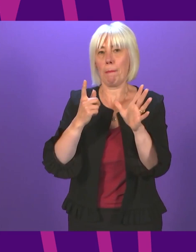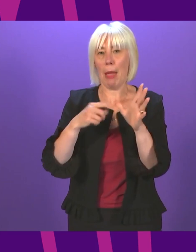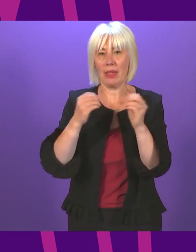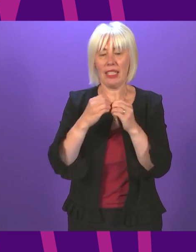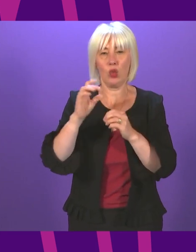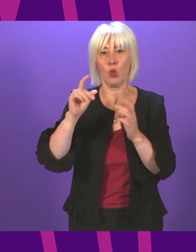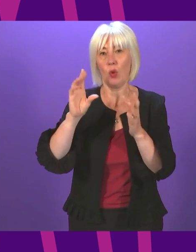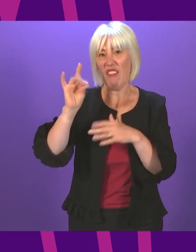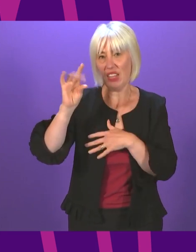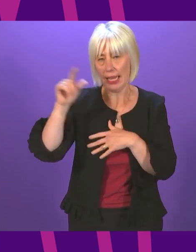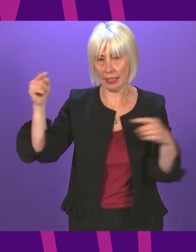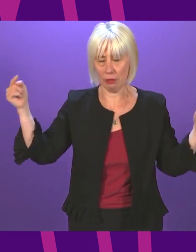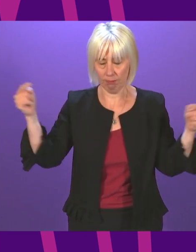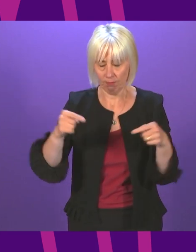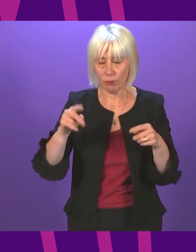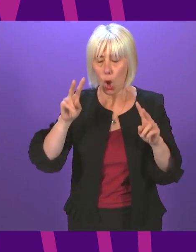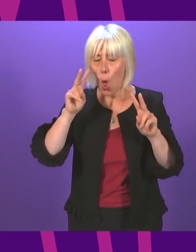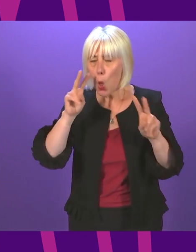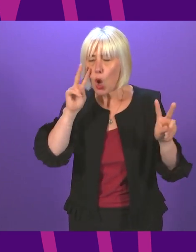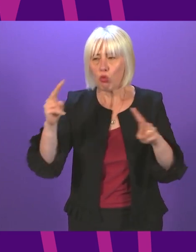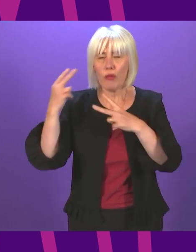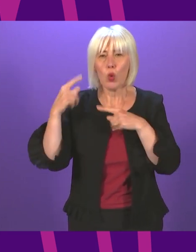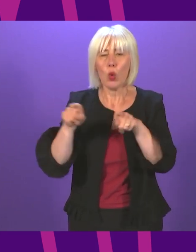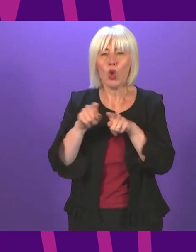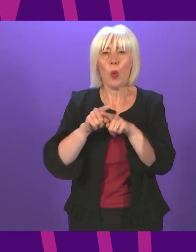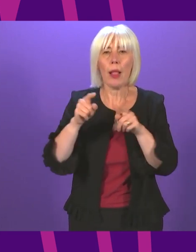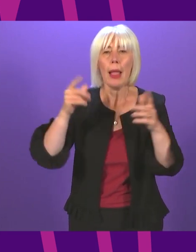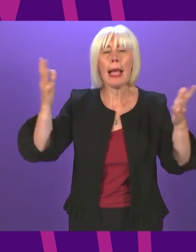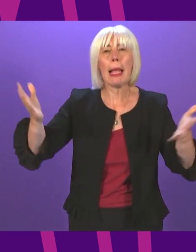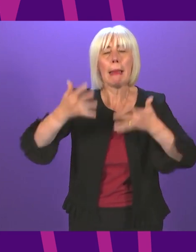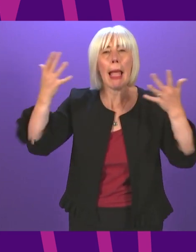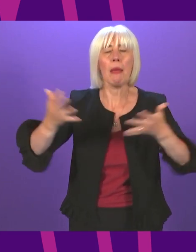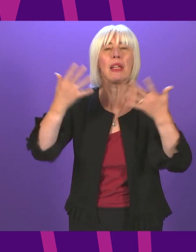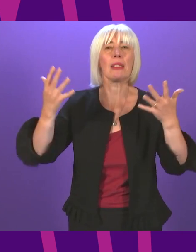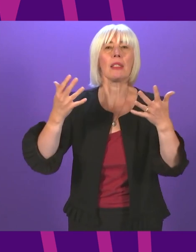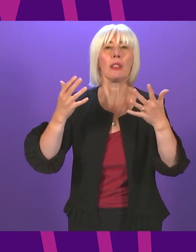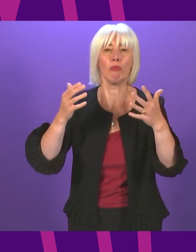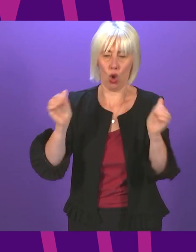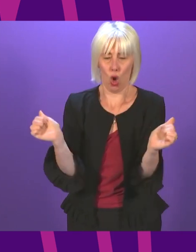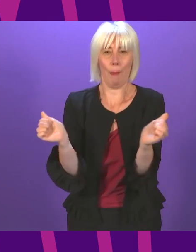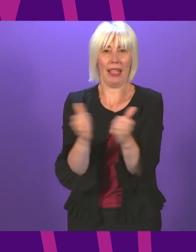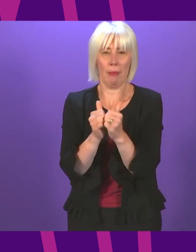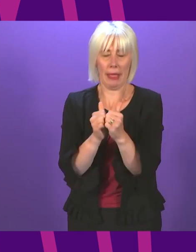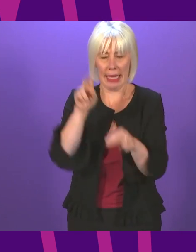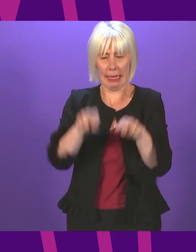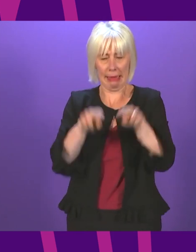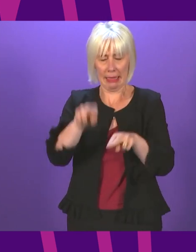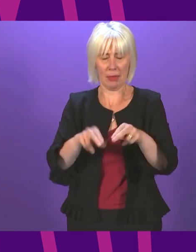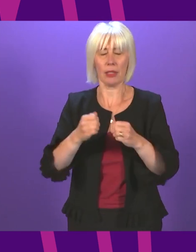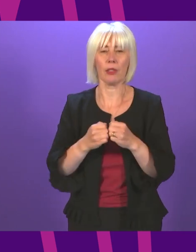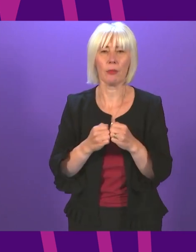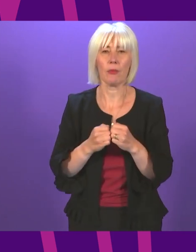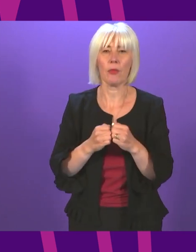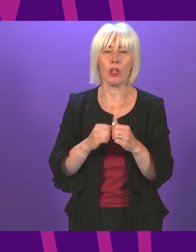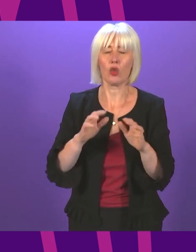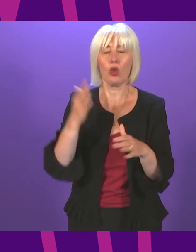based review to include a climate compatibility assessment so can the first minister say will